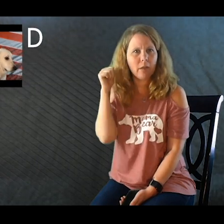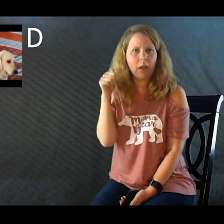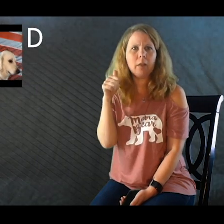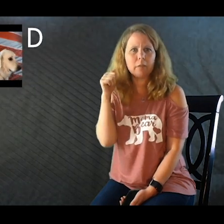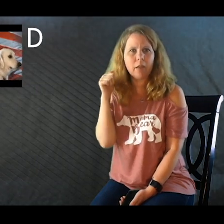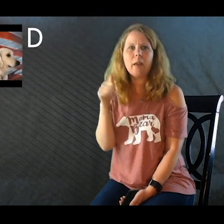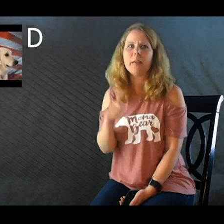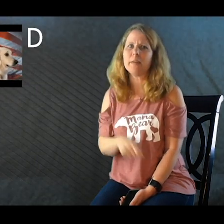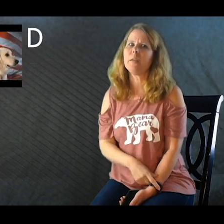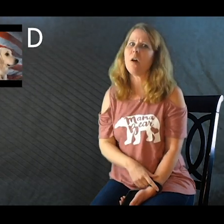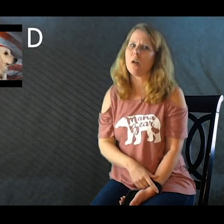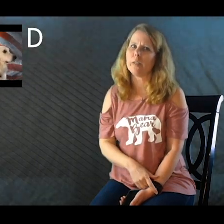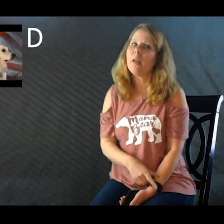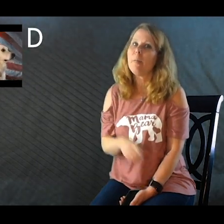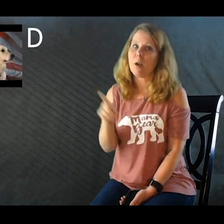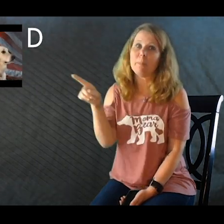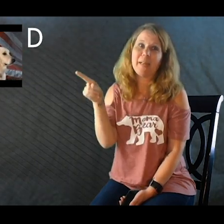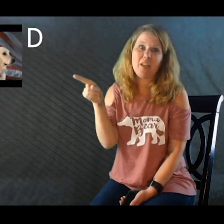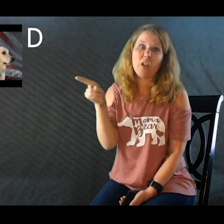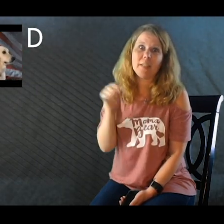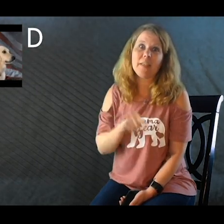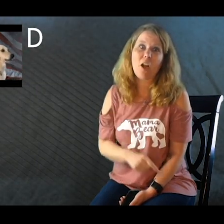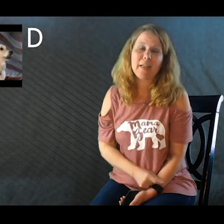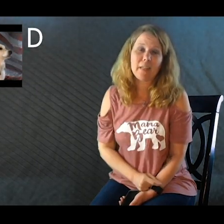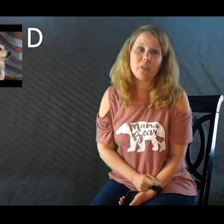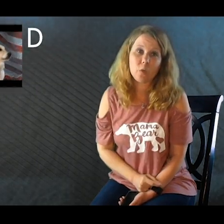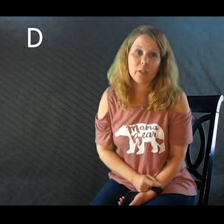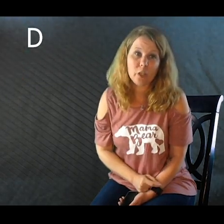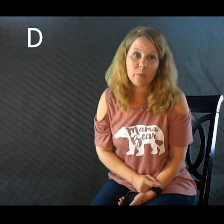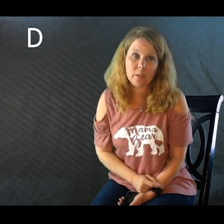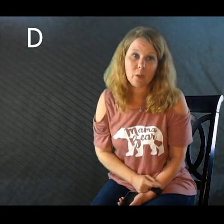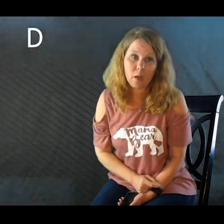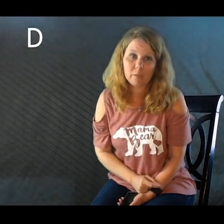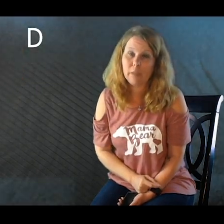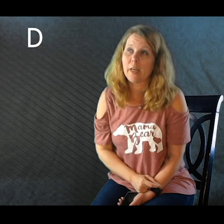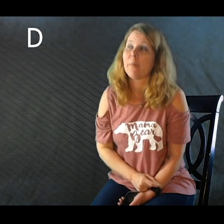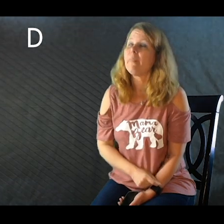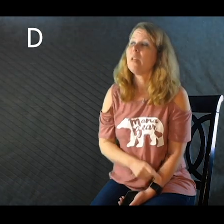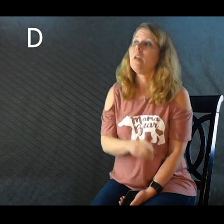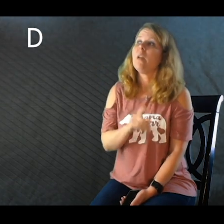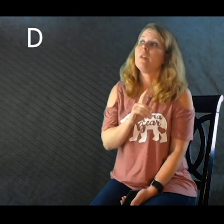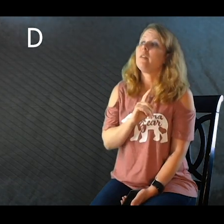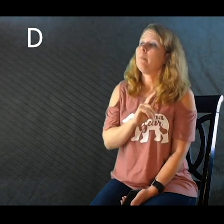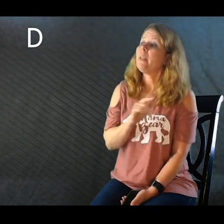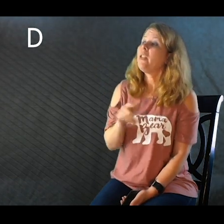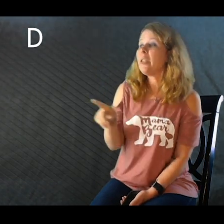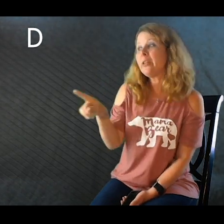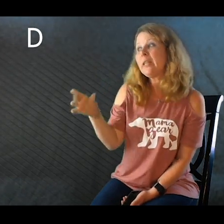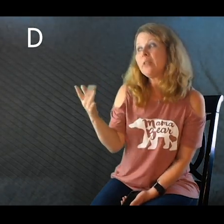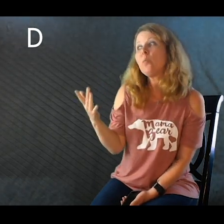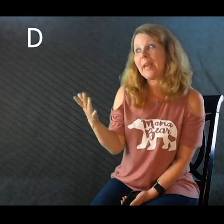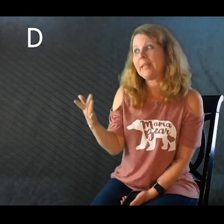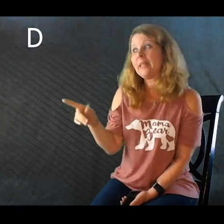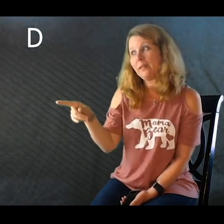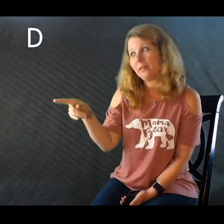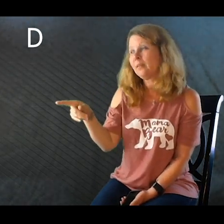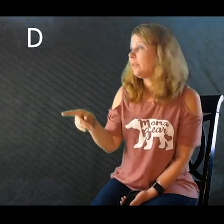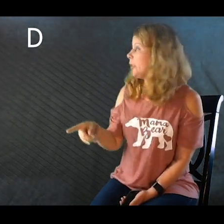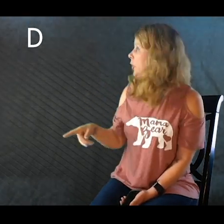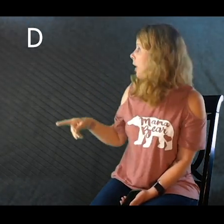duh, duh in dog. My dog is knocking at the door she wants to go off right now. But you need to wait. Good job,